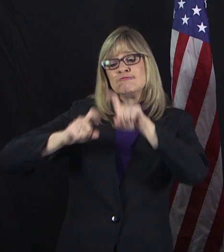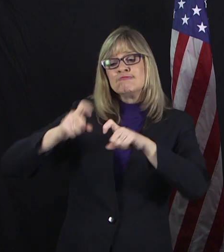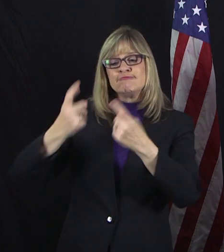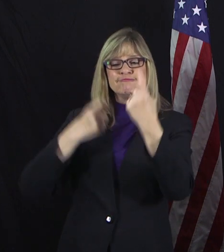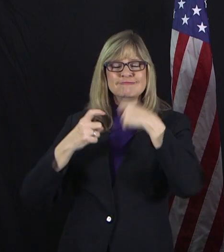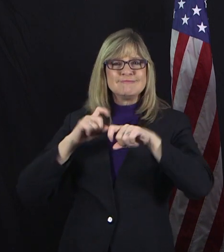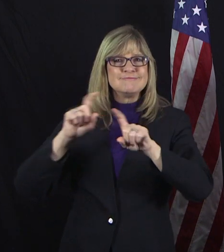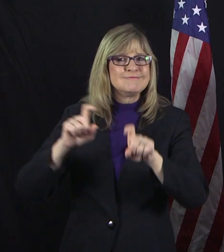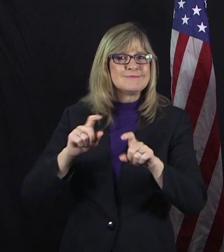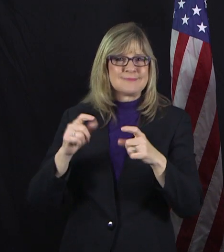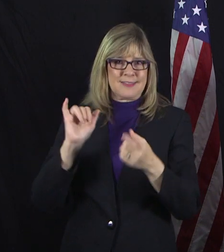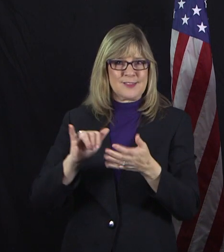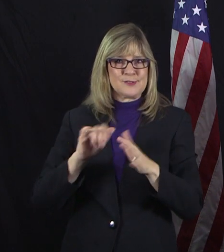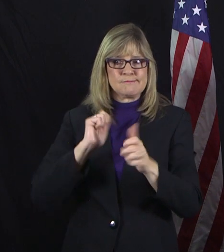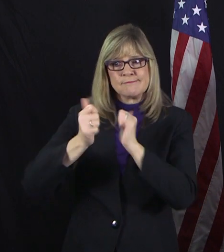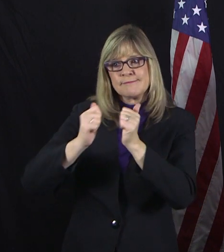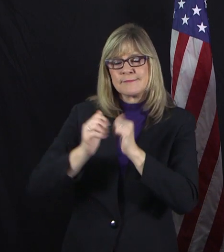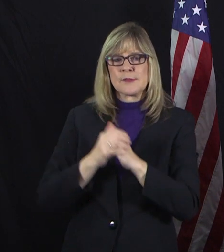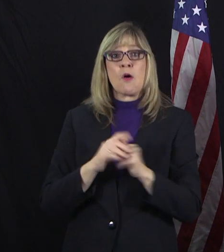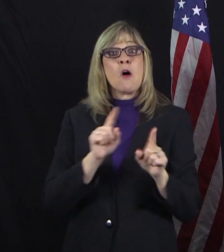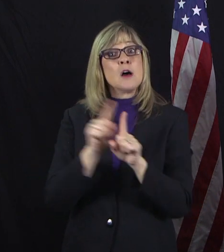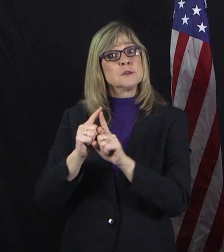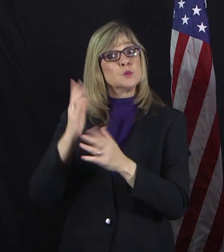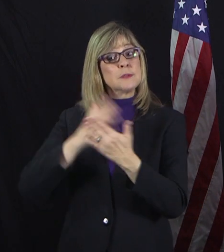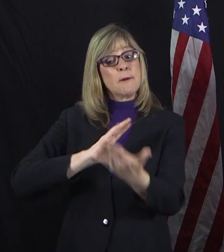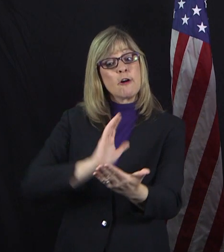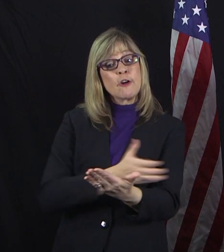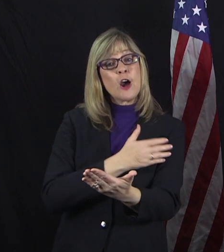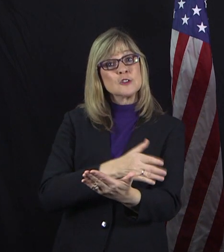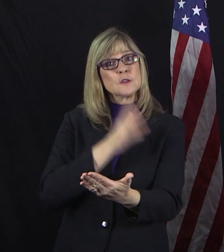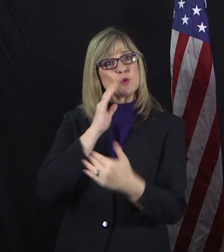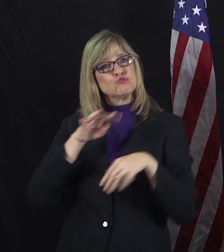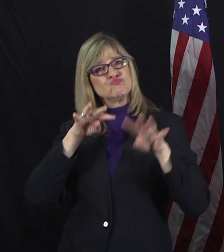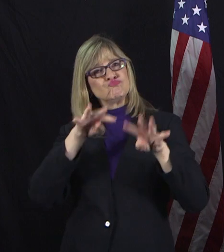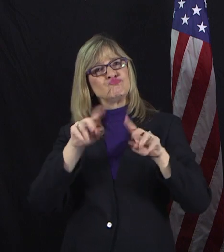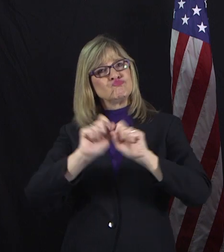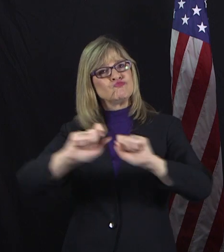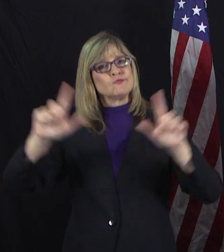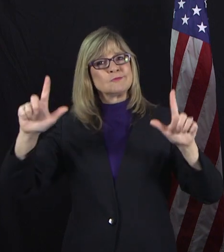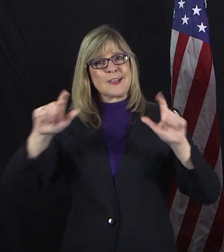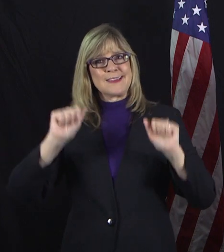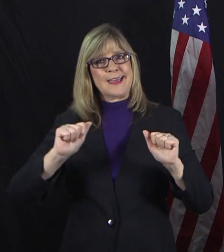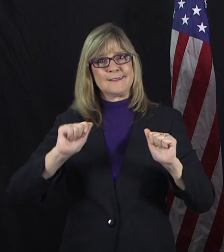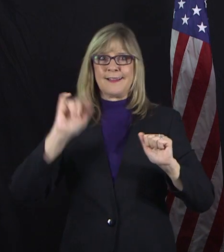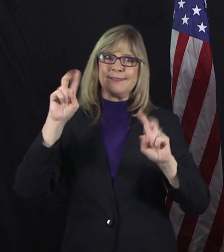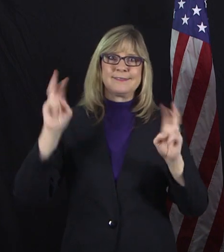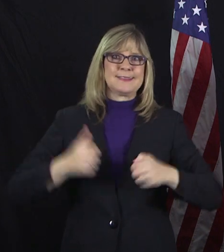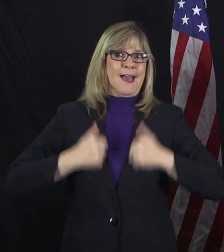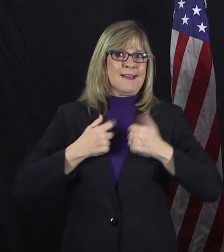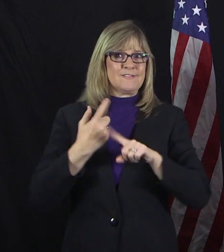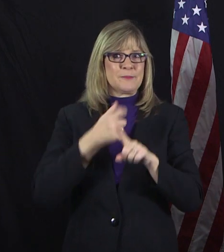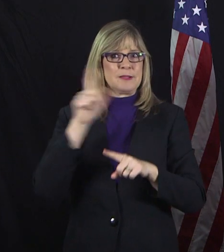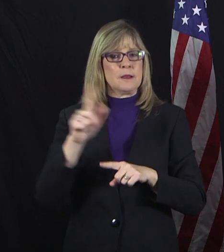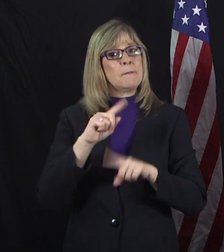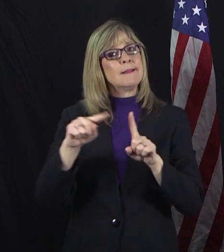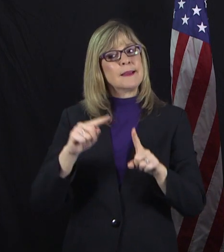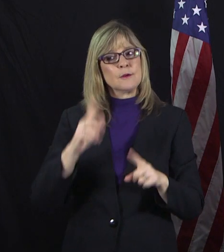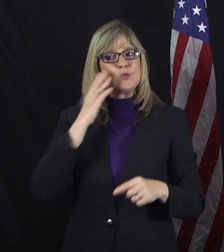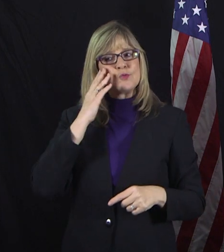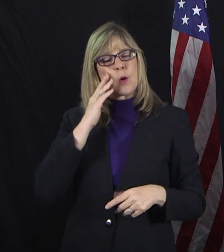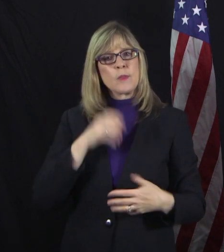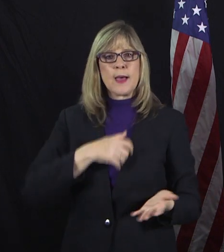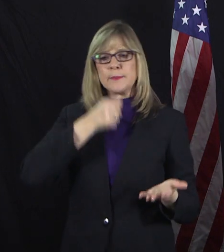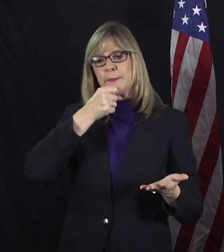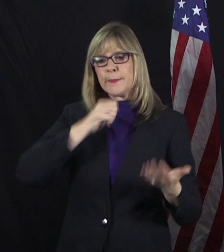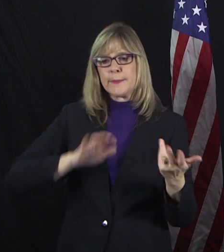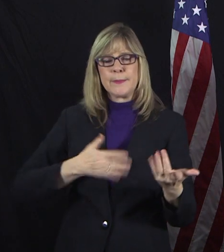into hosting some concerts live from the library. Kind of like those concerts you've seen where the musician has no audience. We're going to do that